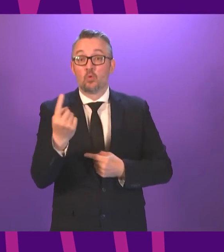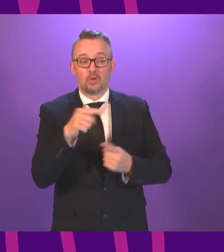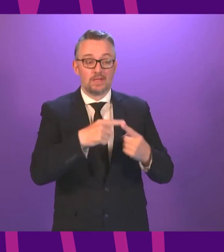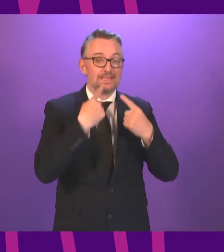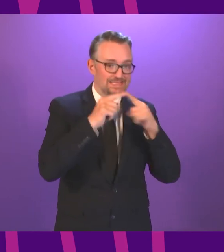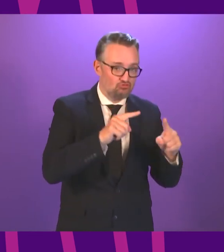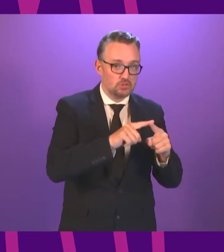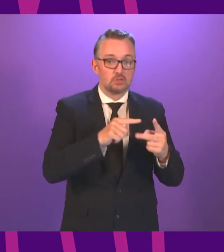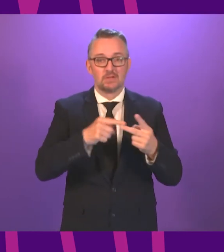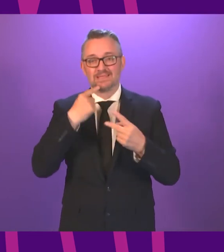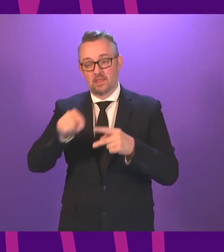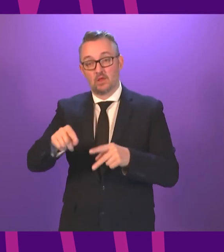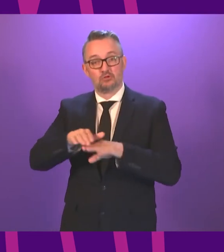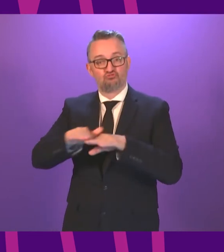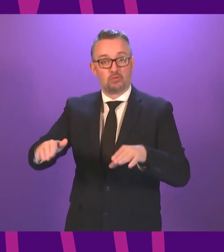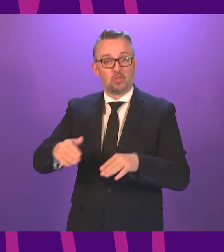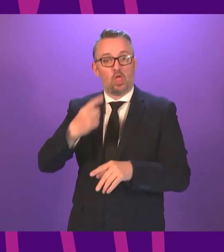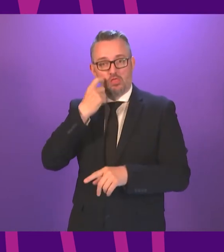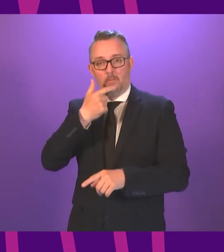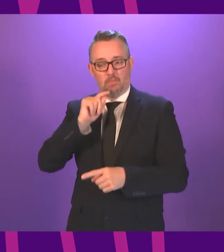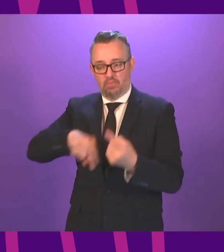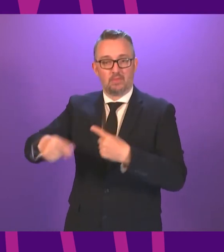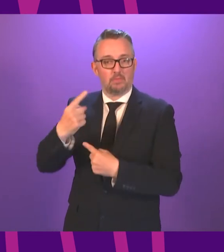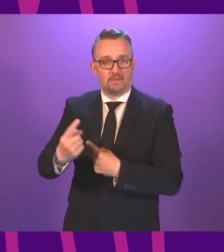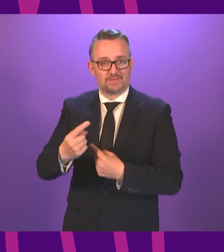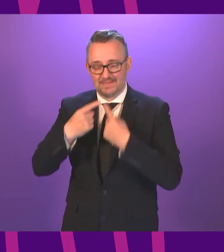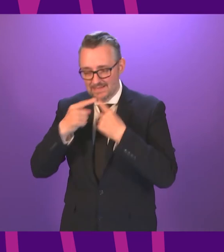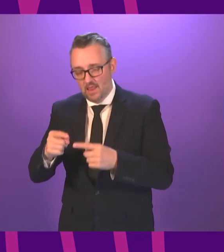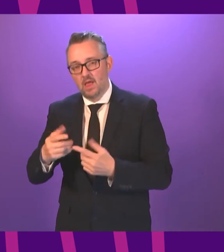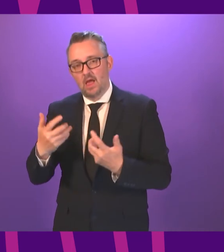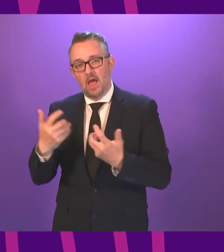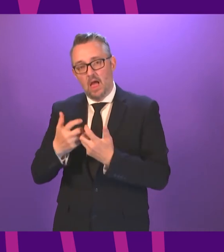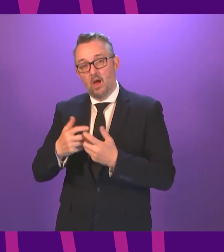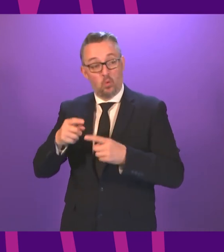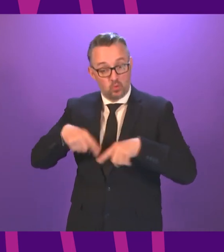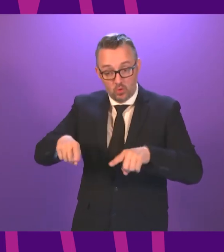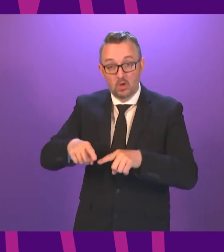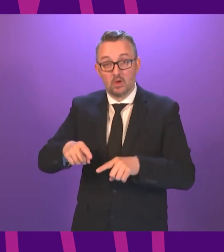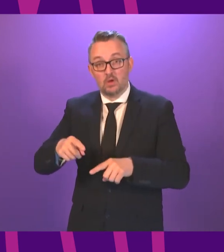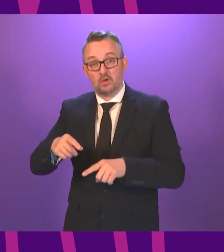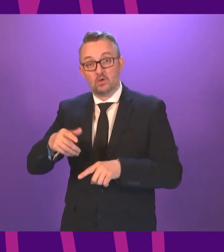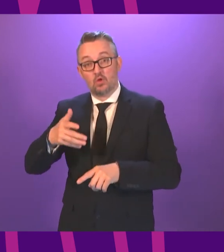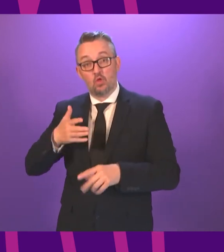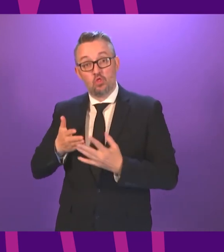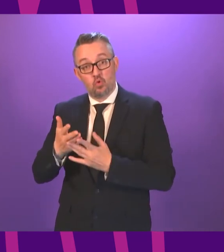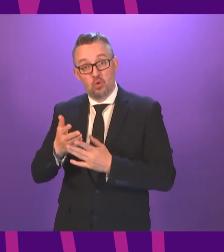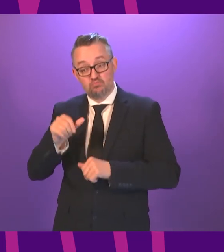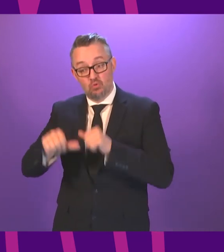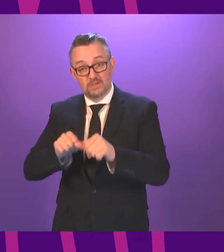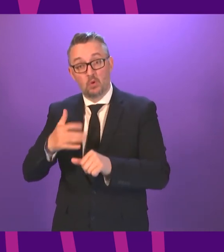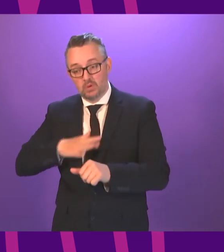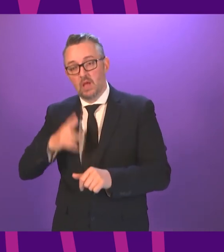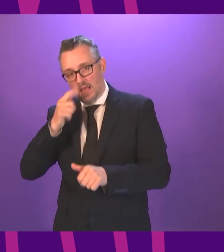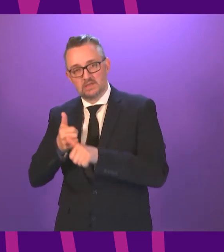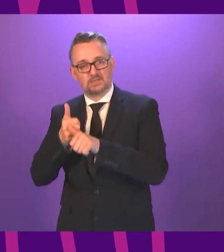also to the young people themselves. We are giving very active consideration about how we can support young people through this process